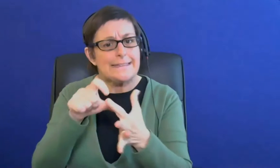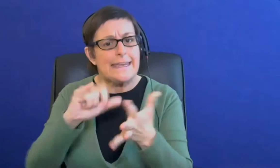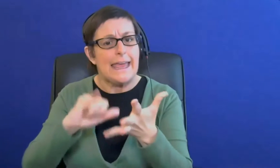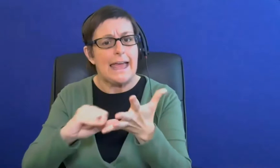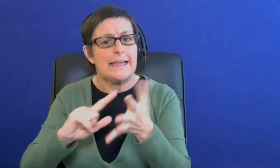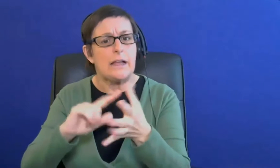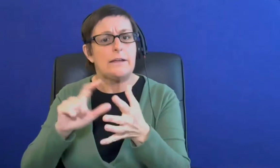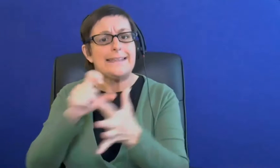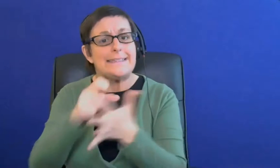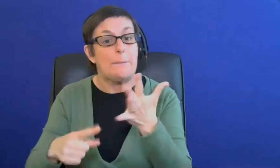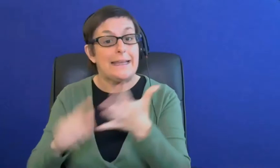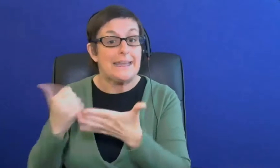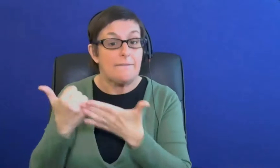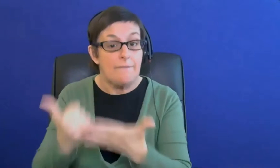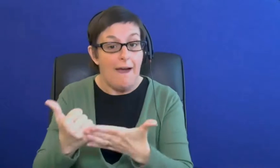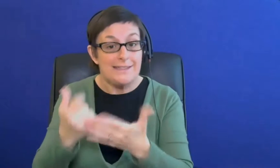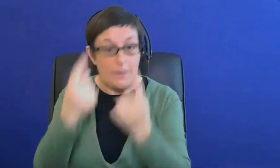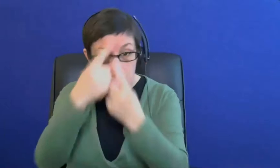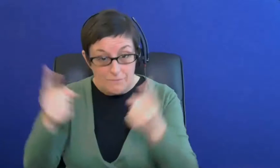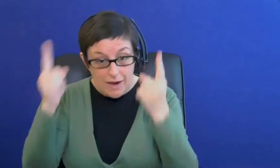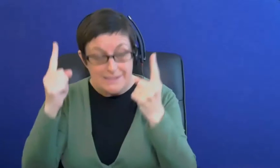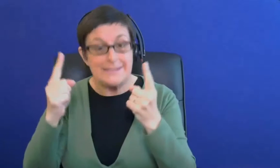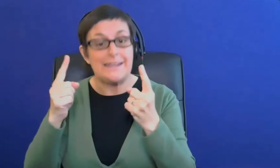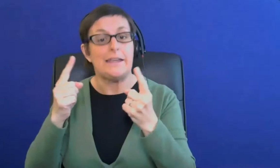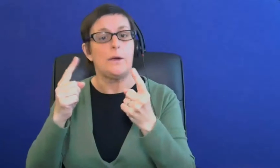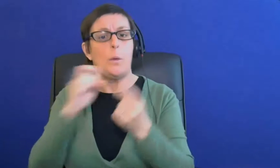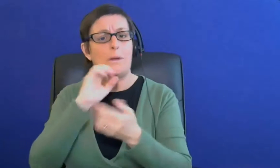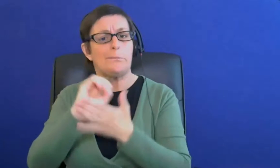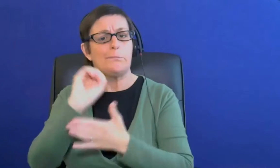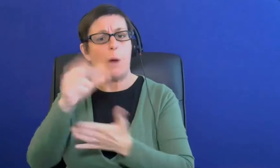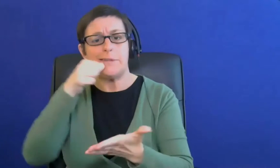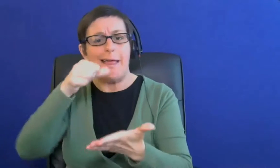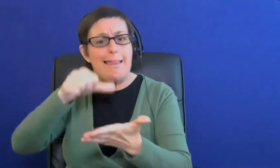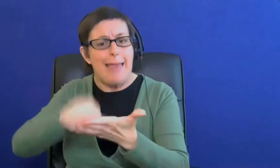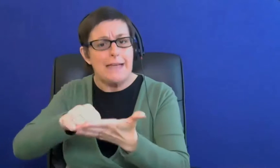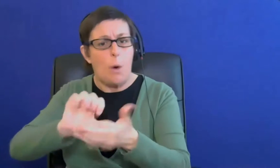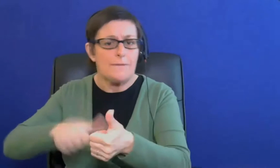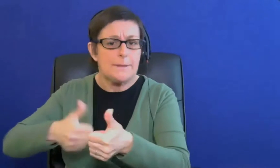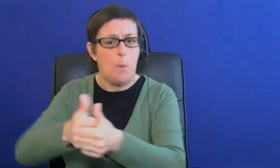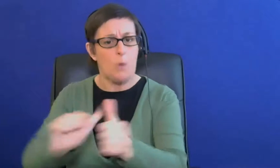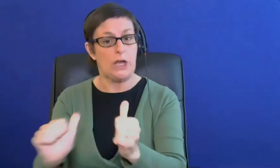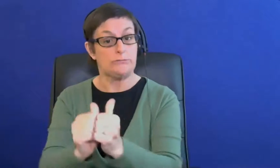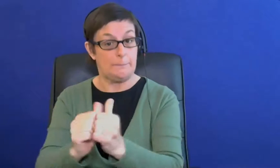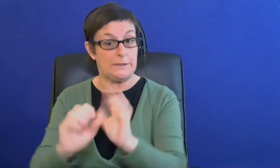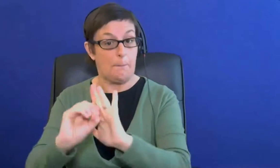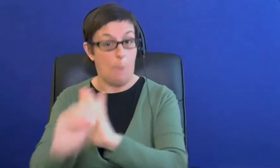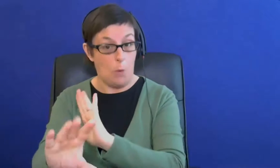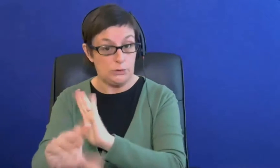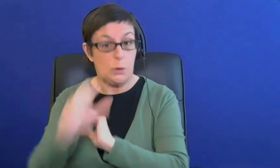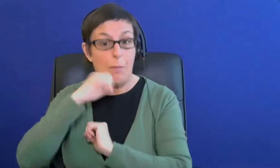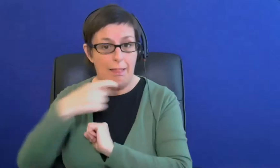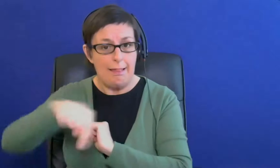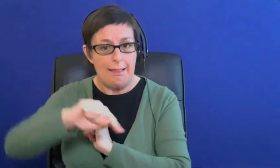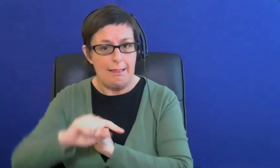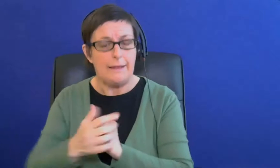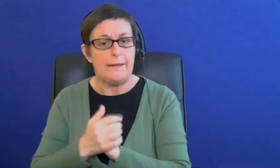would send them a copy of your agreement letter when we've agreed what support um you can have so that will enable them to um